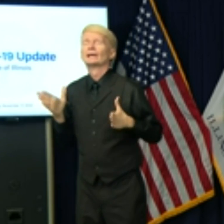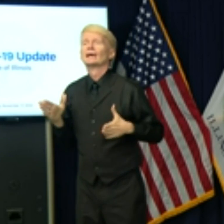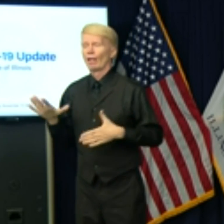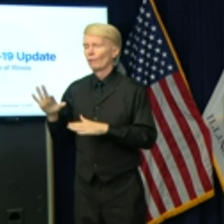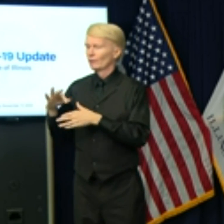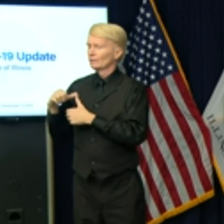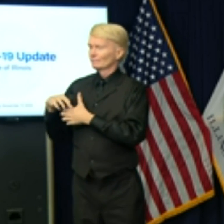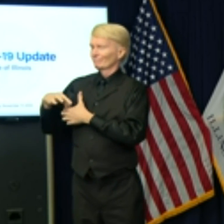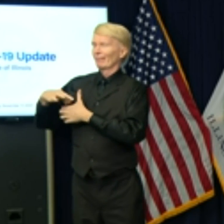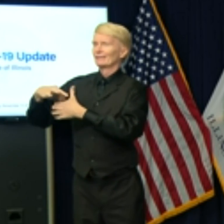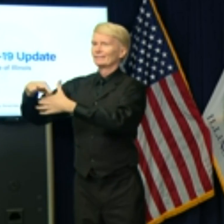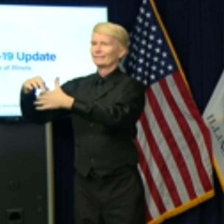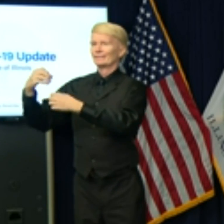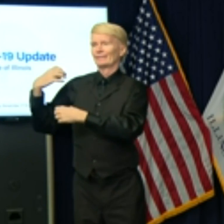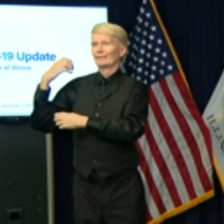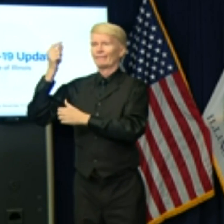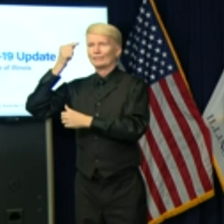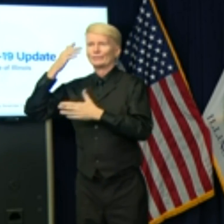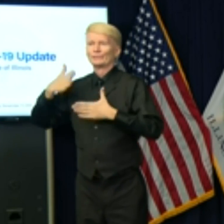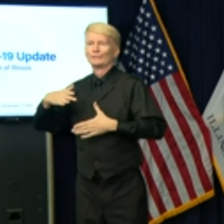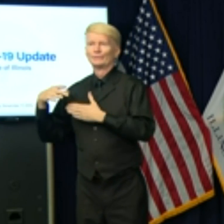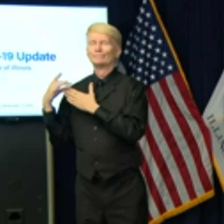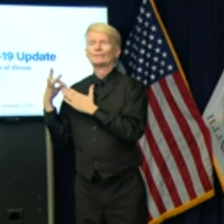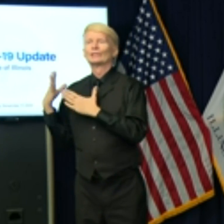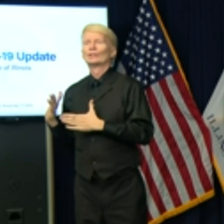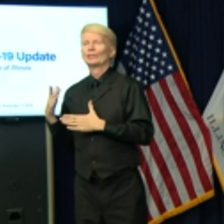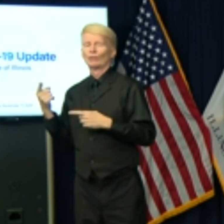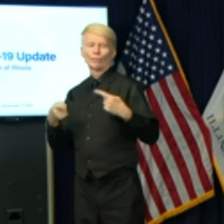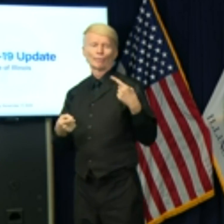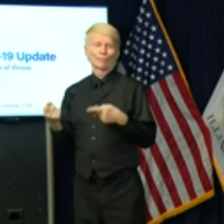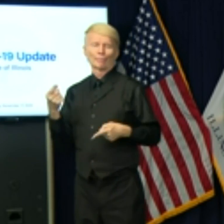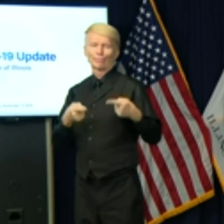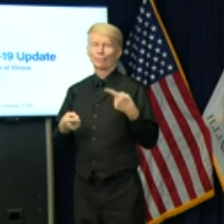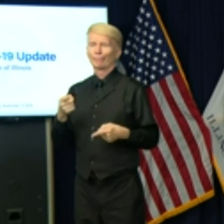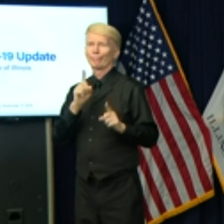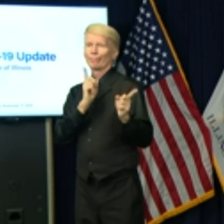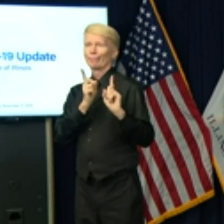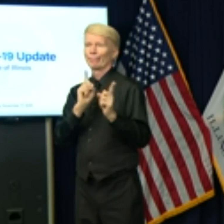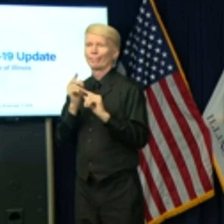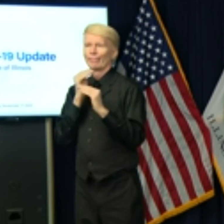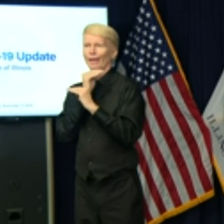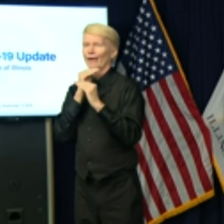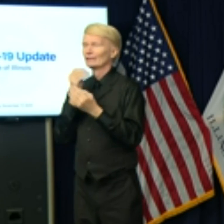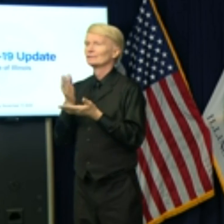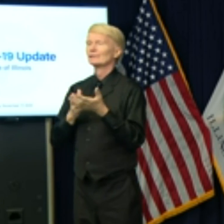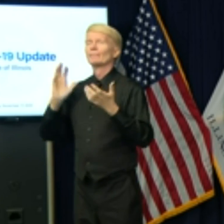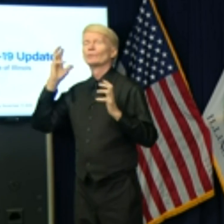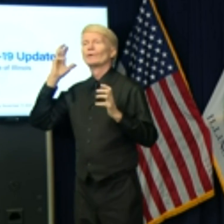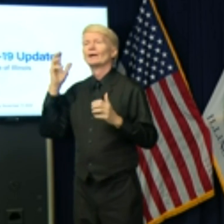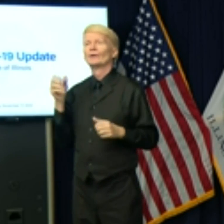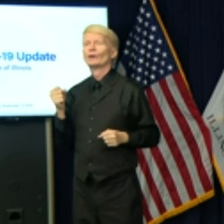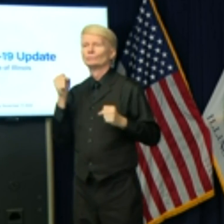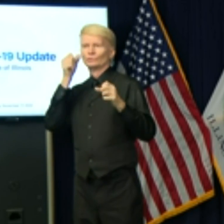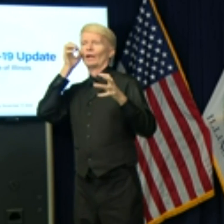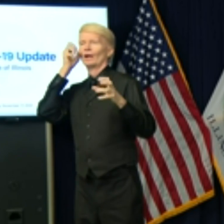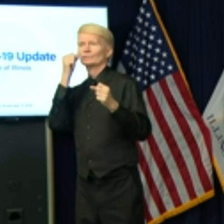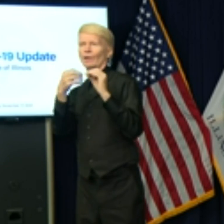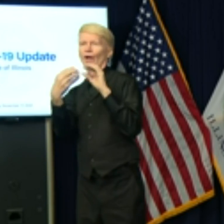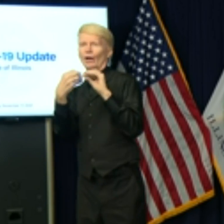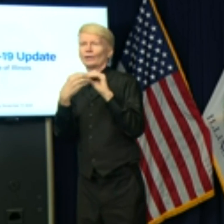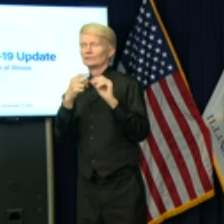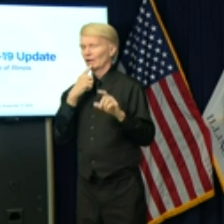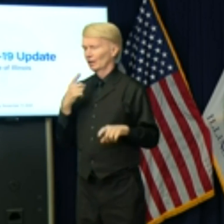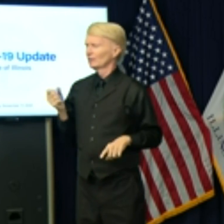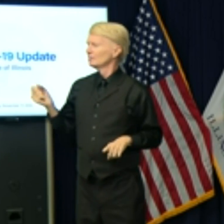A network of propaganda publications in the state. And some radio shock jocks from telling people that the